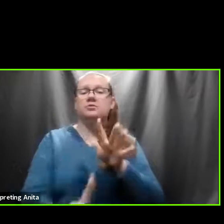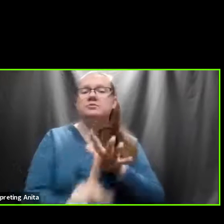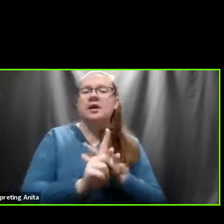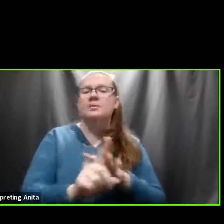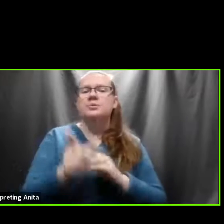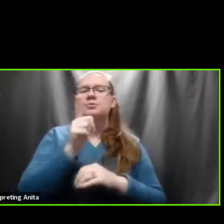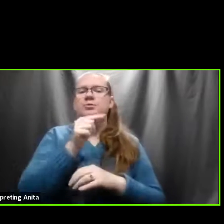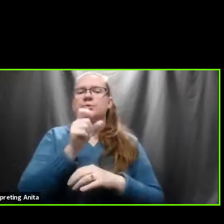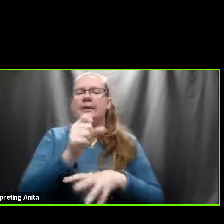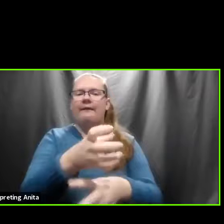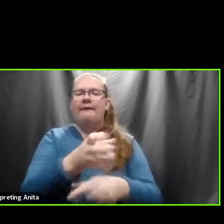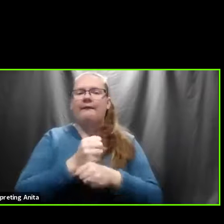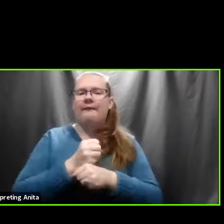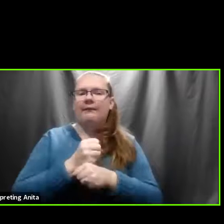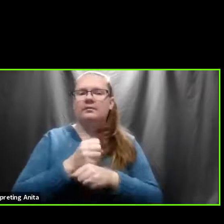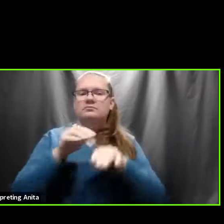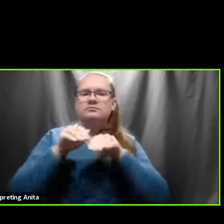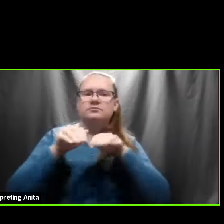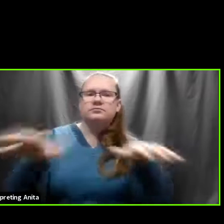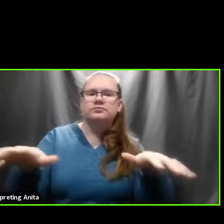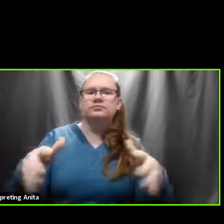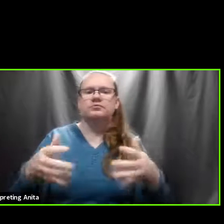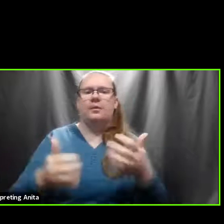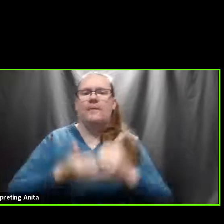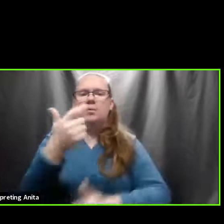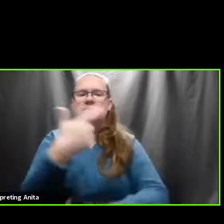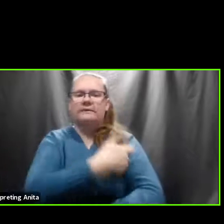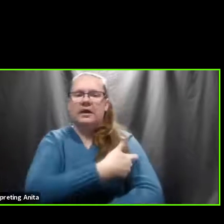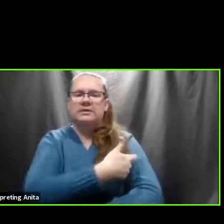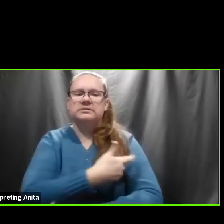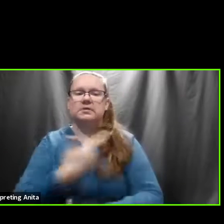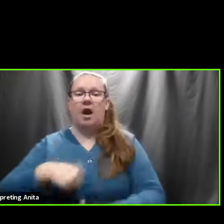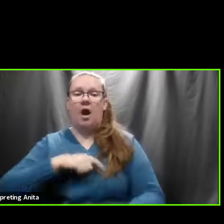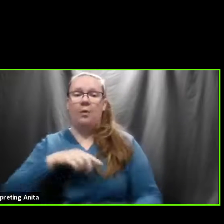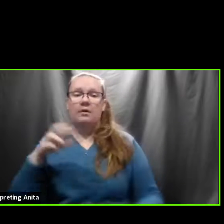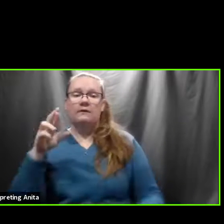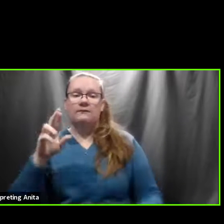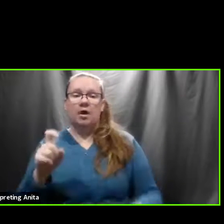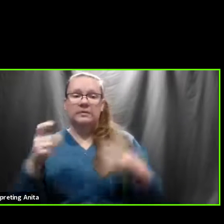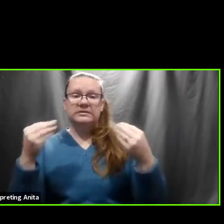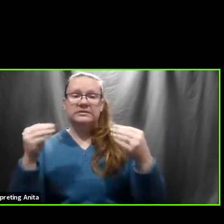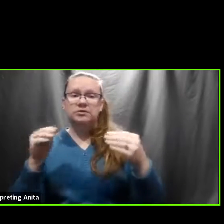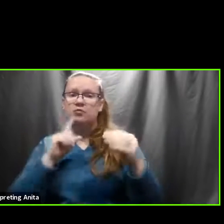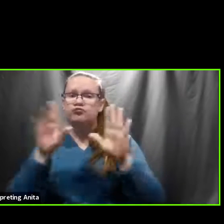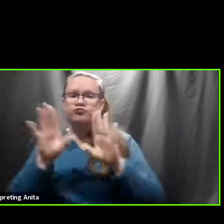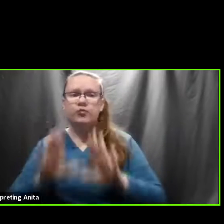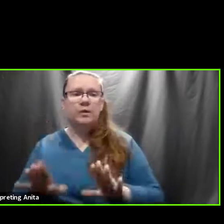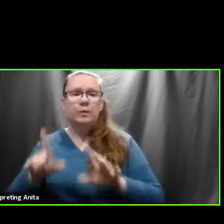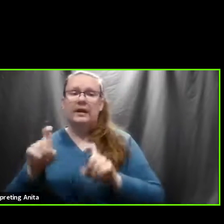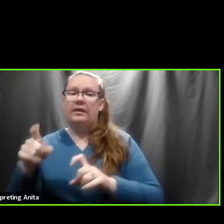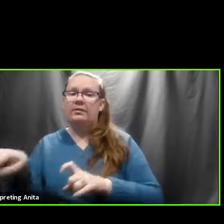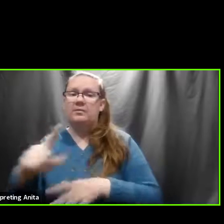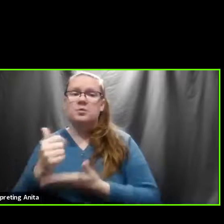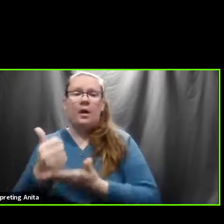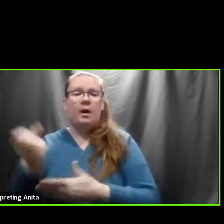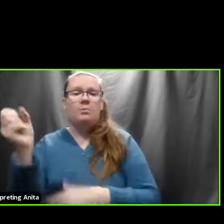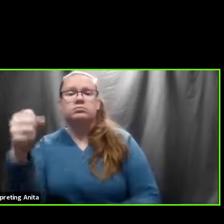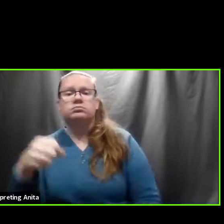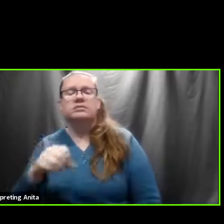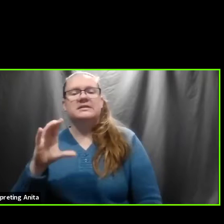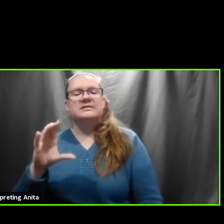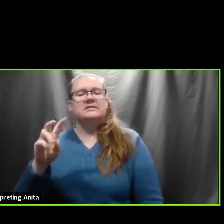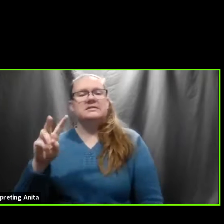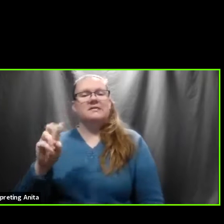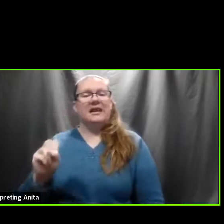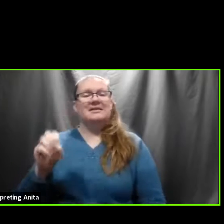majority of those vaccines out there. You know, again, our pharmacies are great and we need them to get the vaccines out. Can a CVS do, you